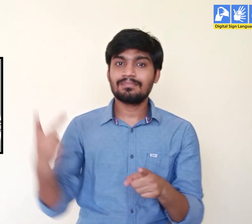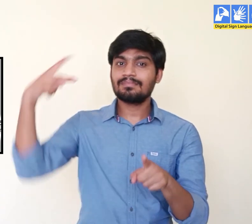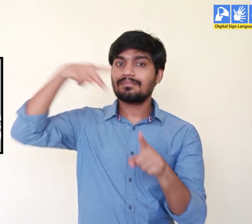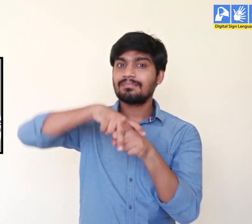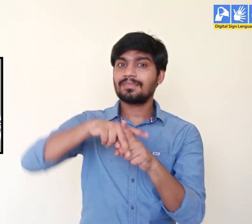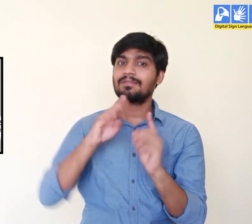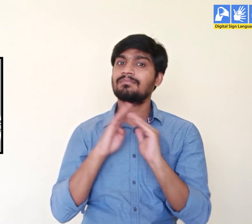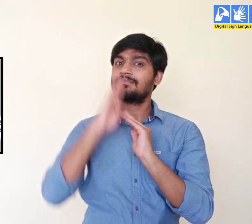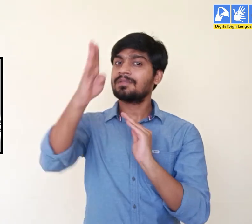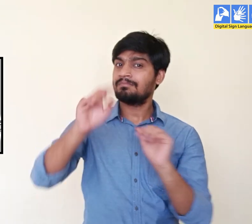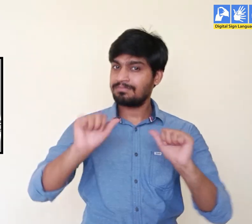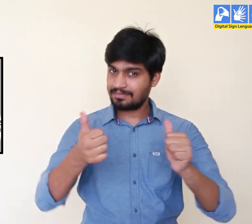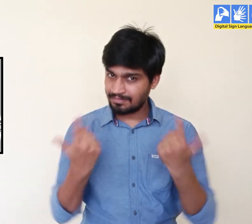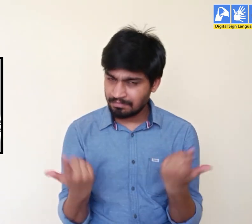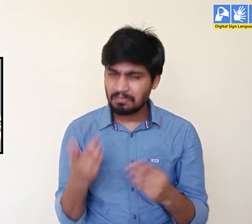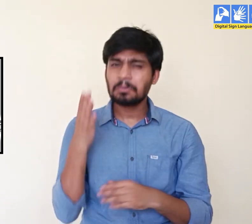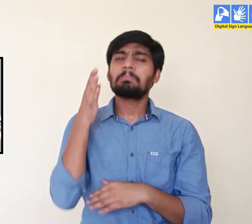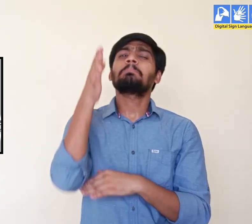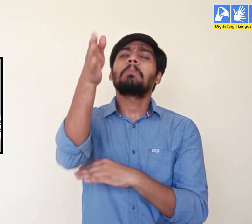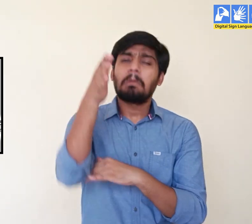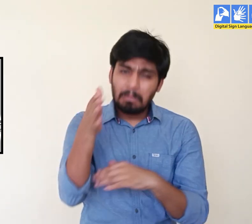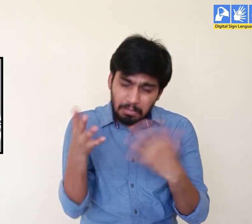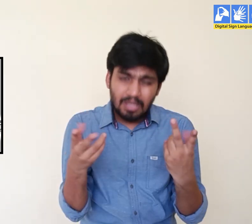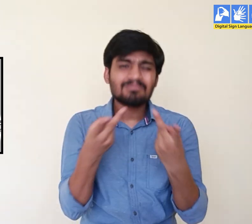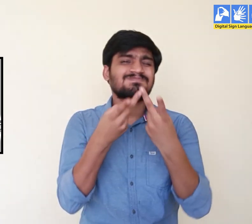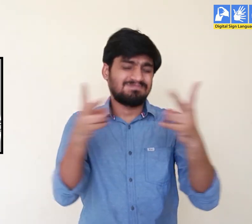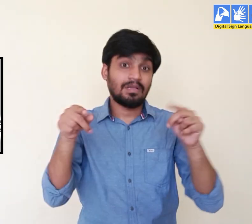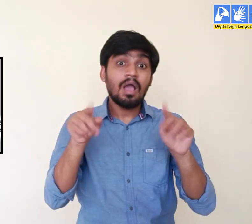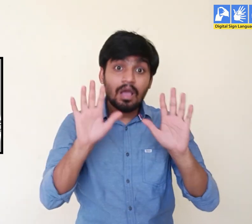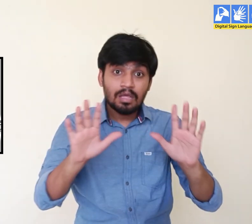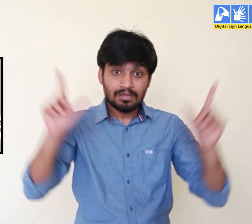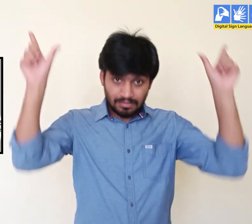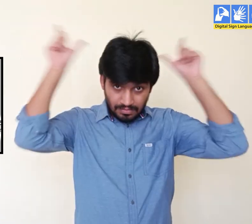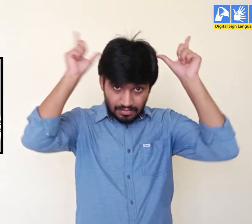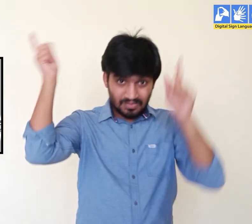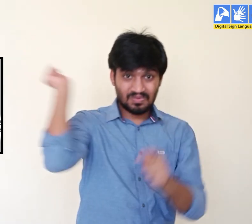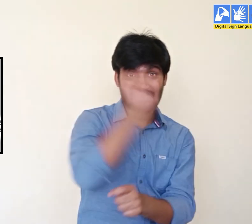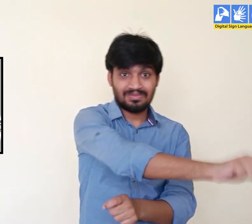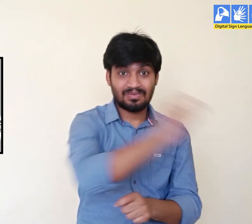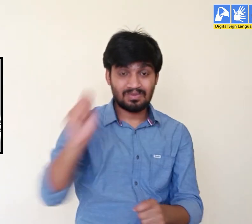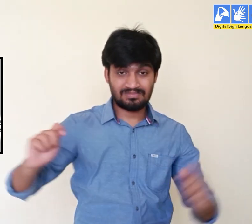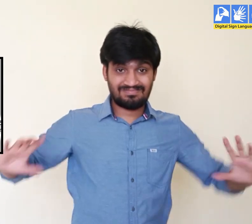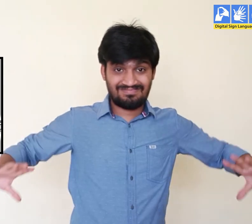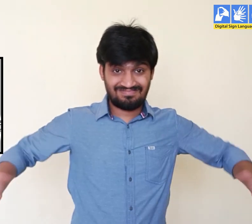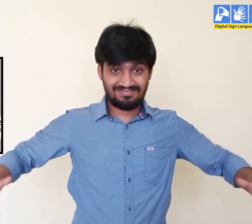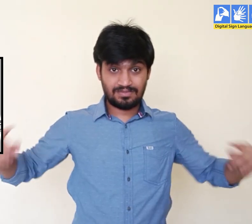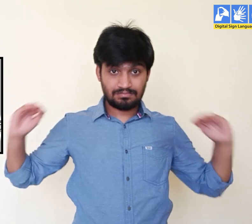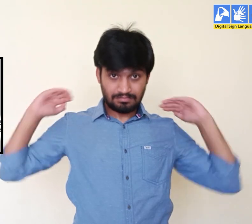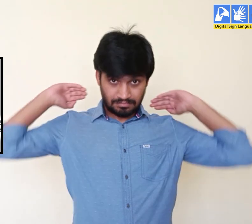were carts which were used for traveling. We had bullock carts, horse carts and camel carts.